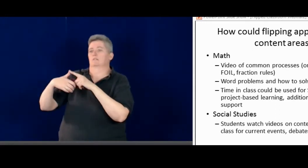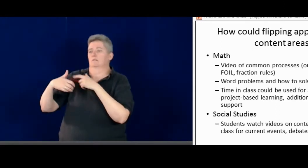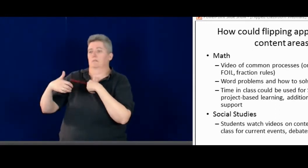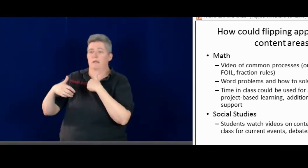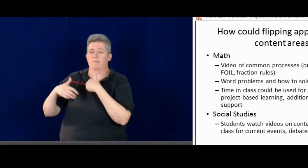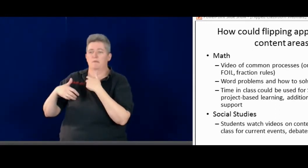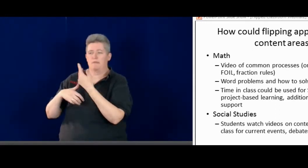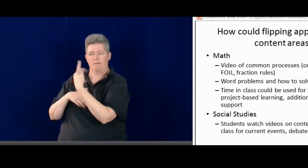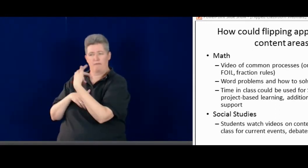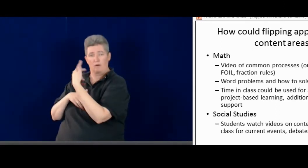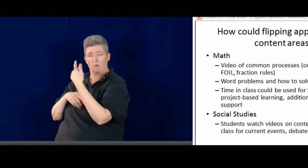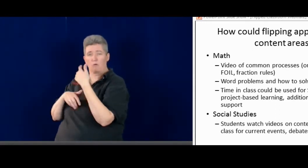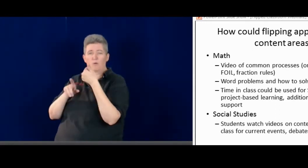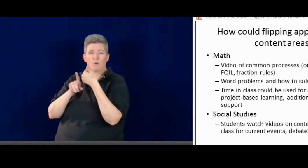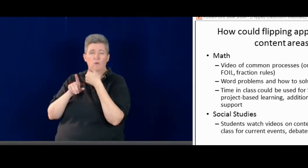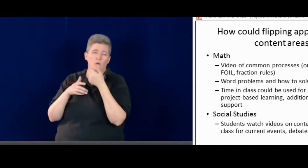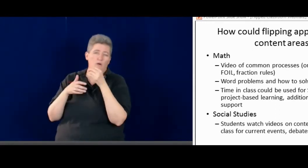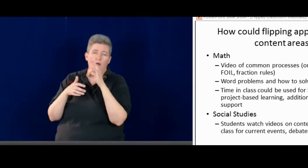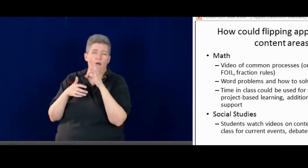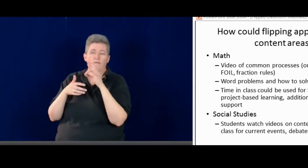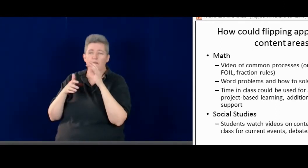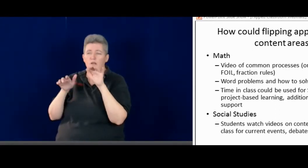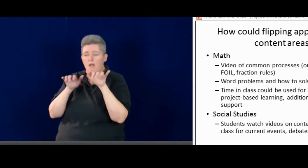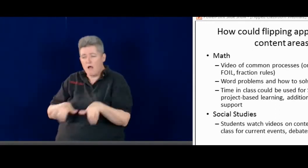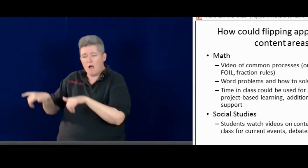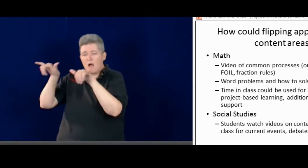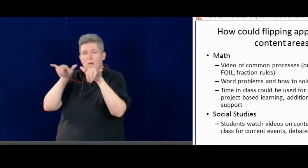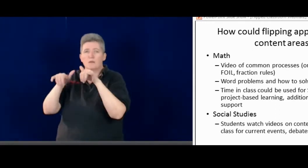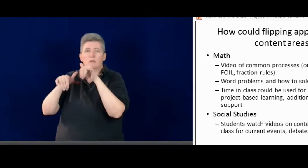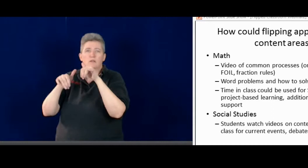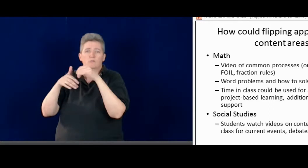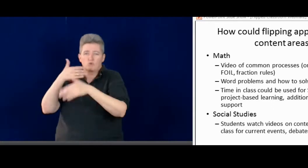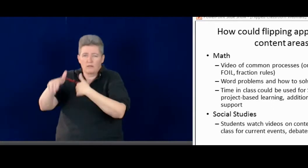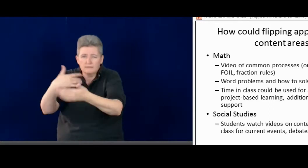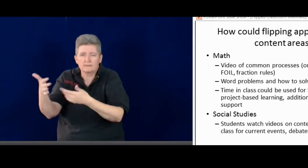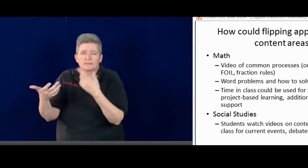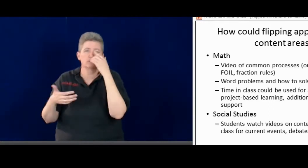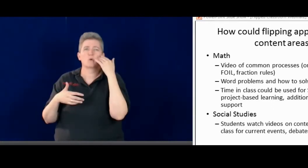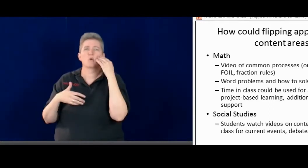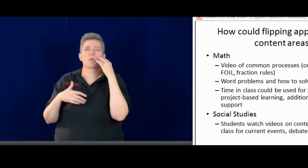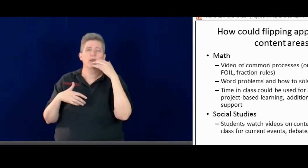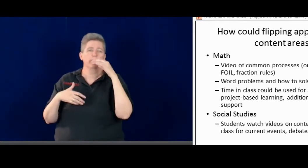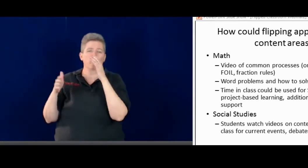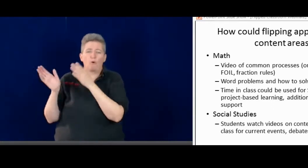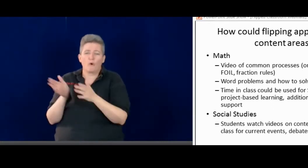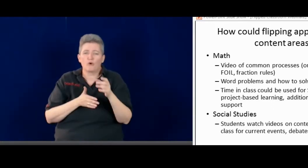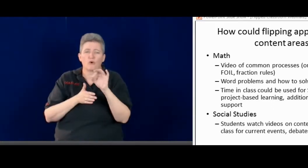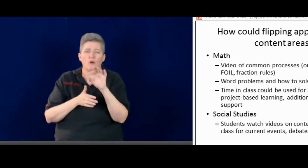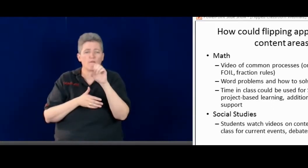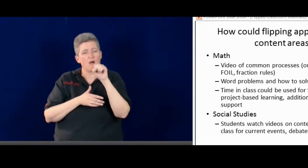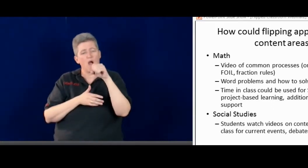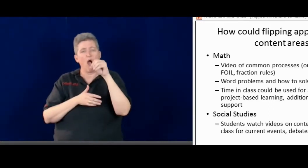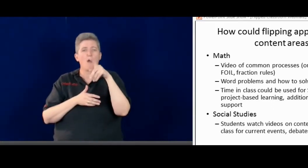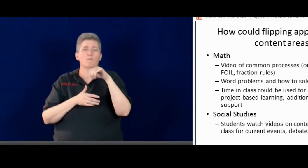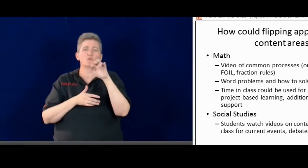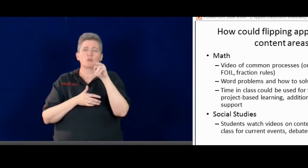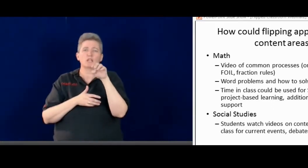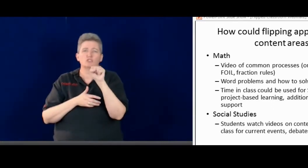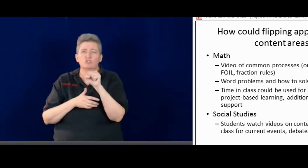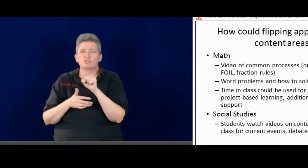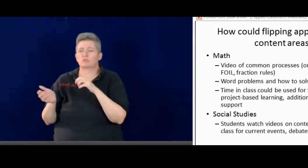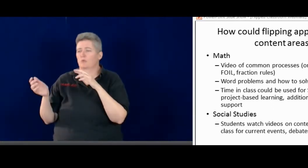thinking about different ideas. And I thought maybe doing a video of, like, common processes, like